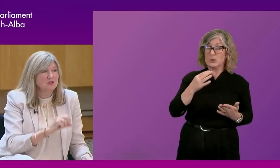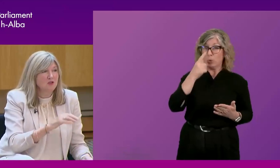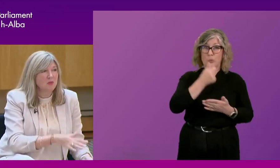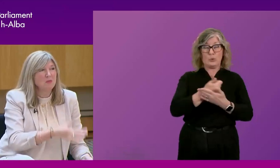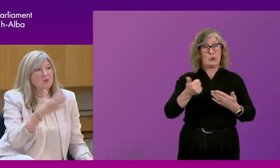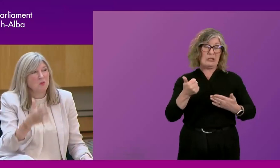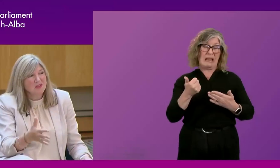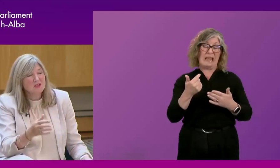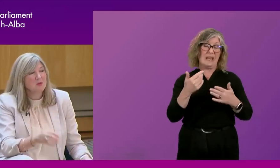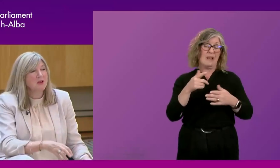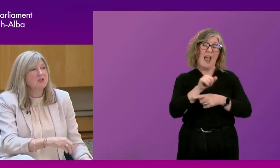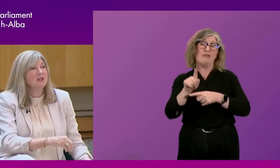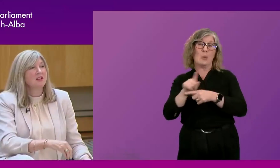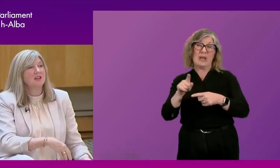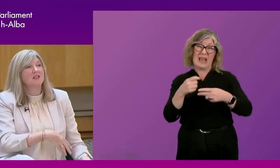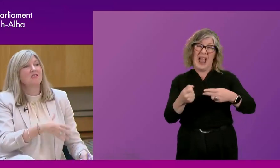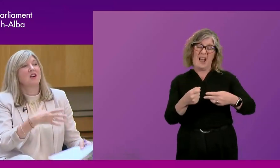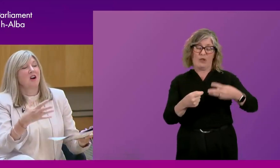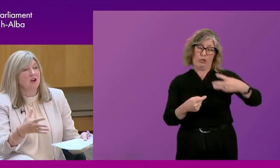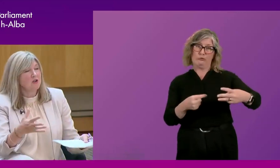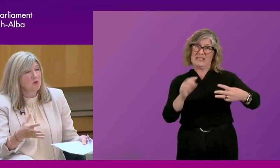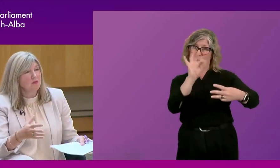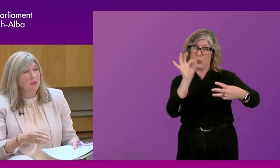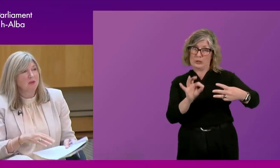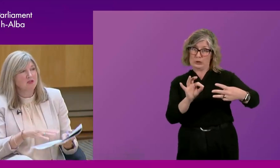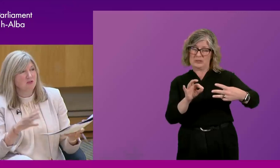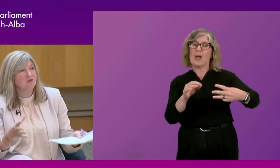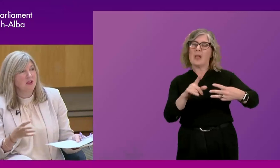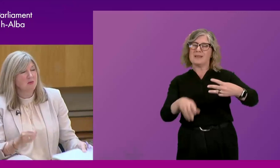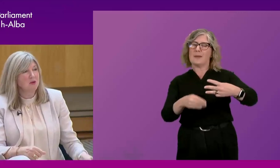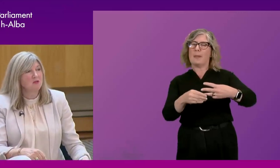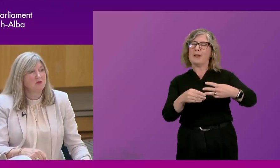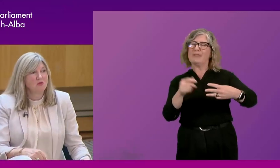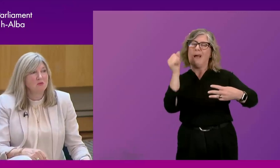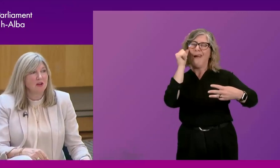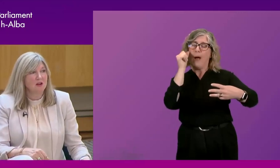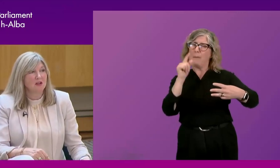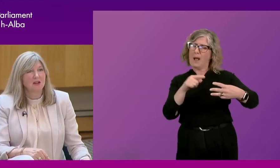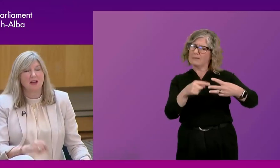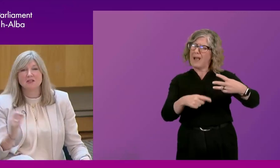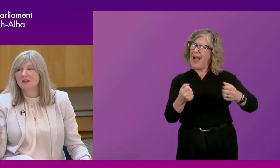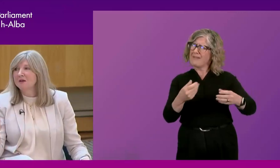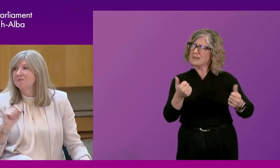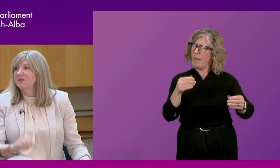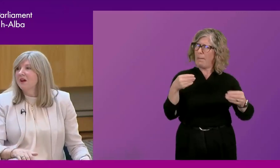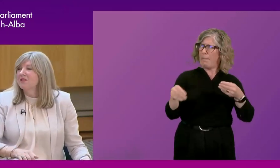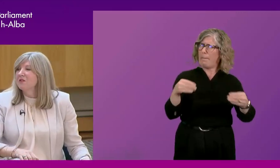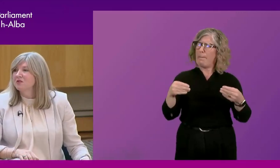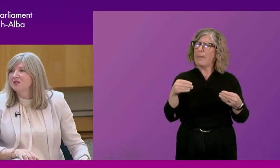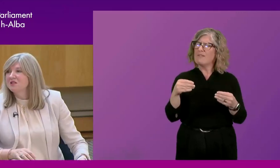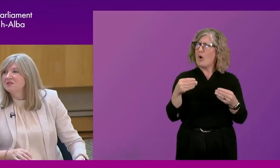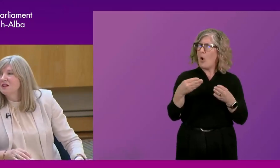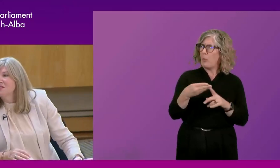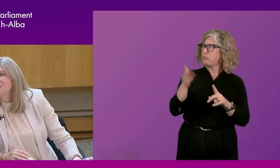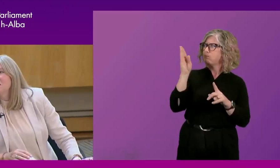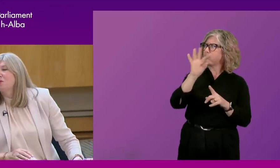three questions on the paper with a supplementary that are known, but there's a fair amount of room there. And I think